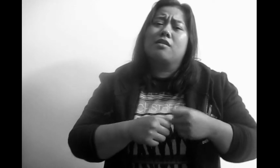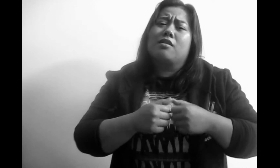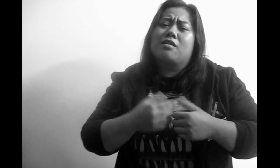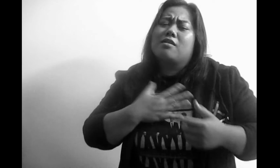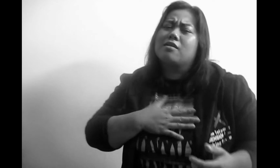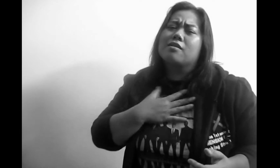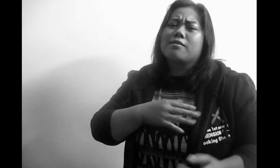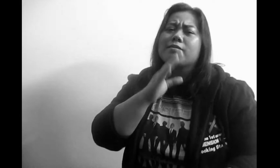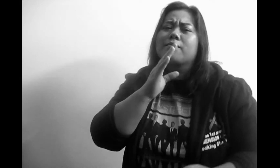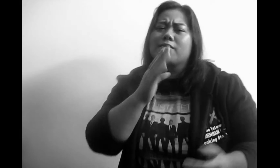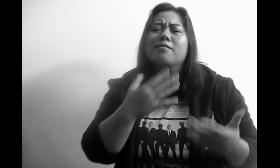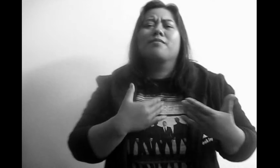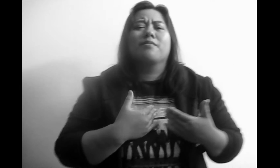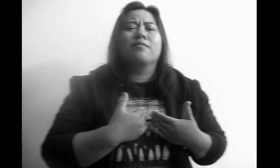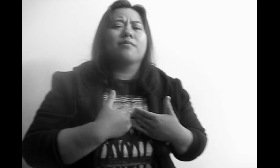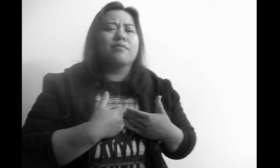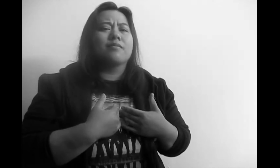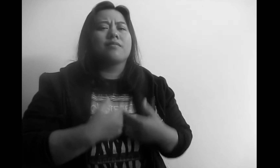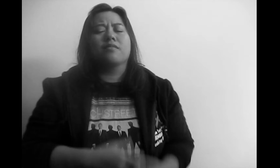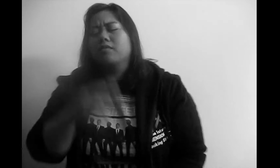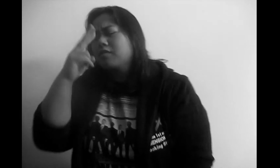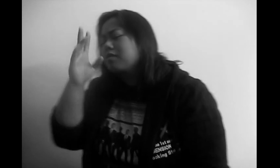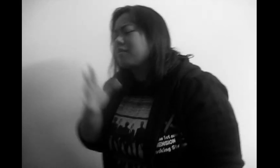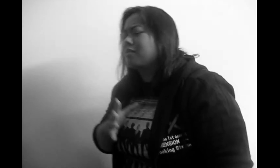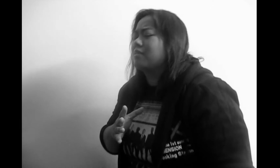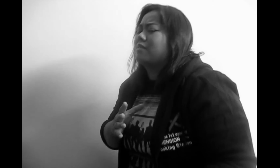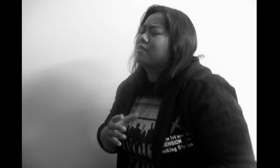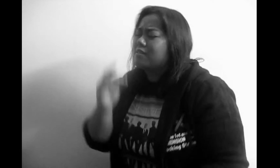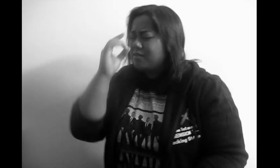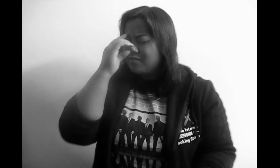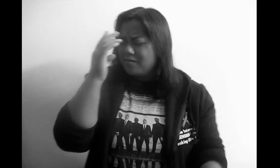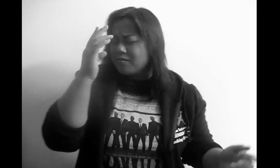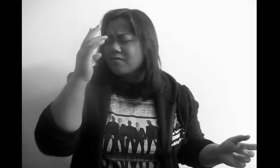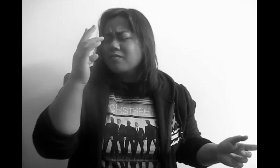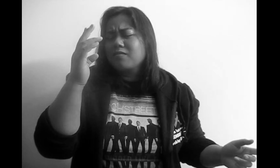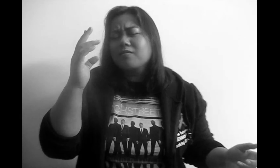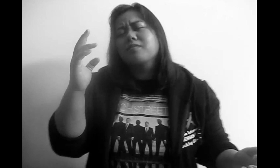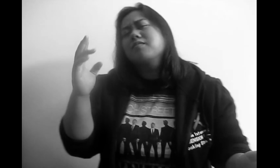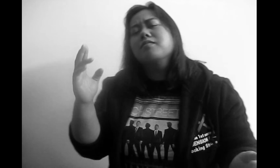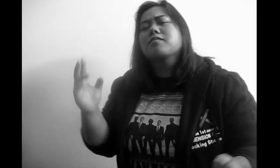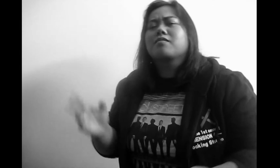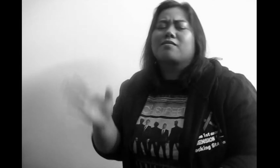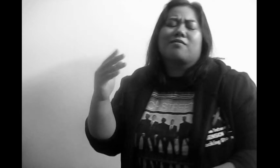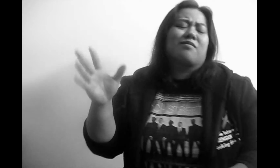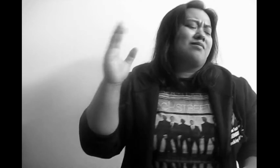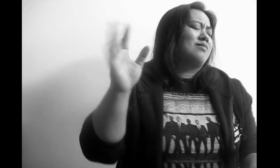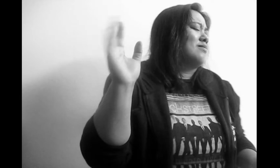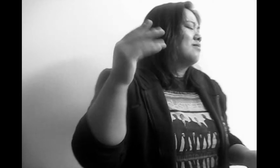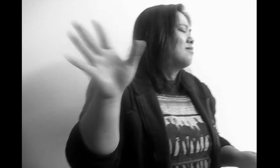just talk to me Looking like a fool Gotta get away